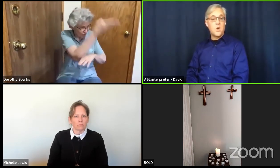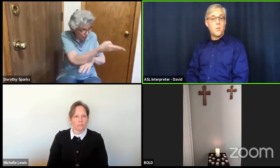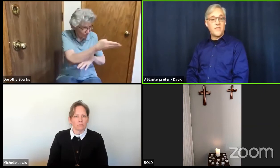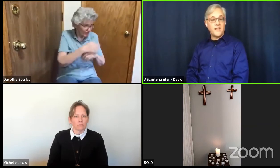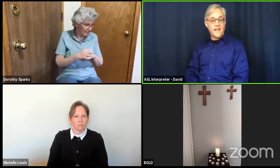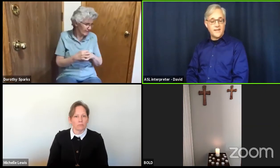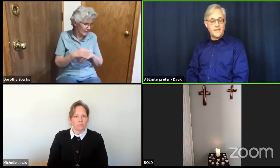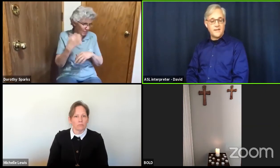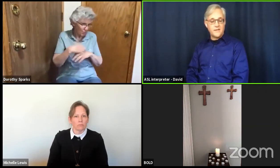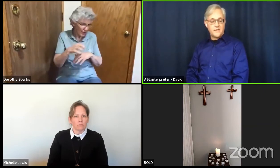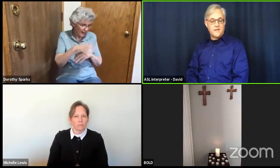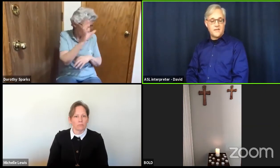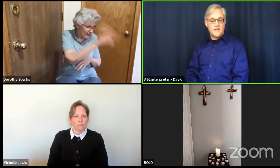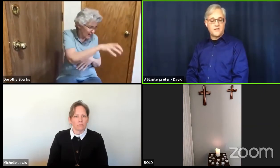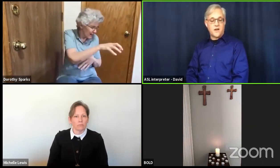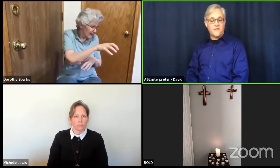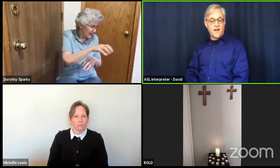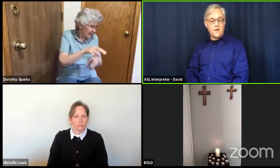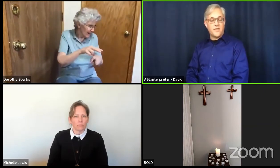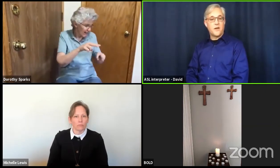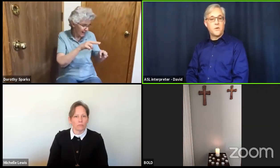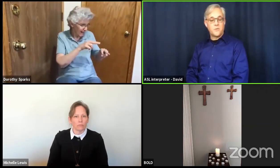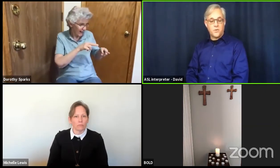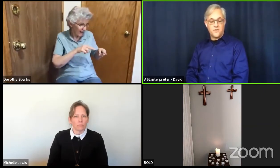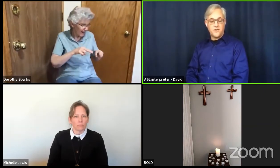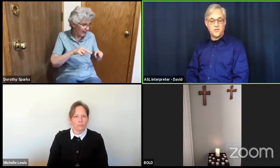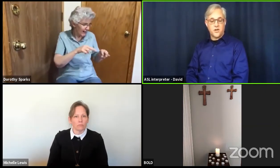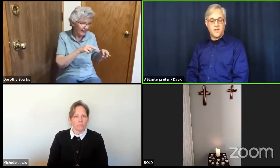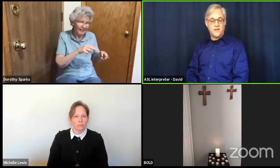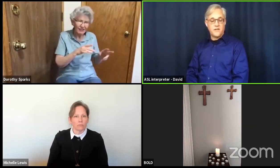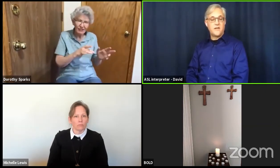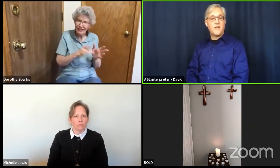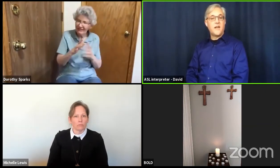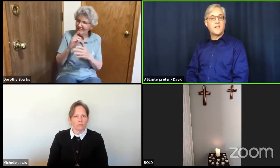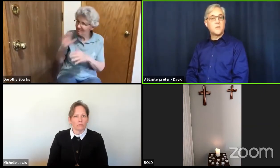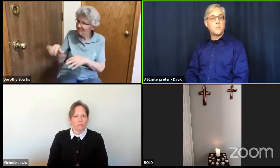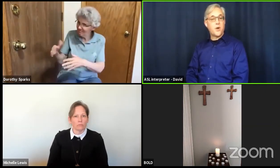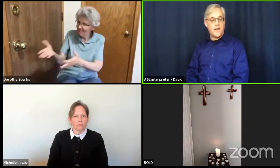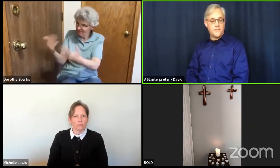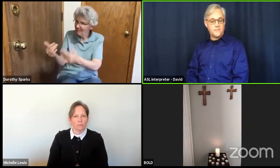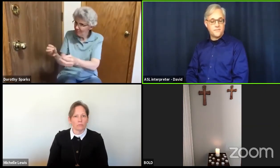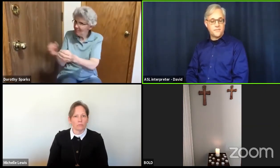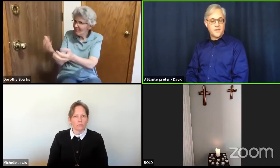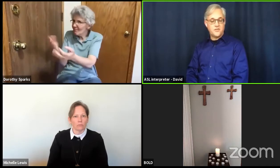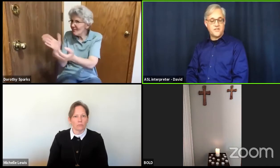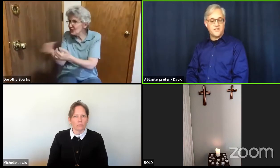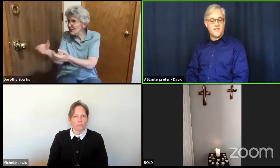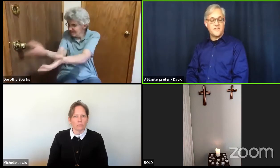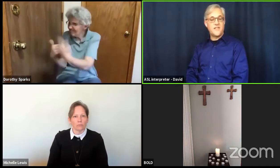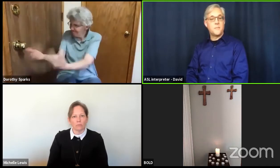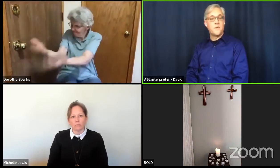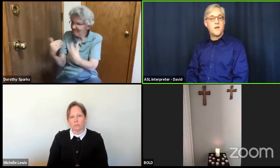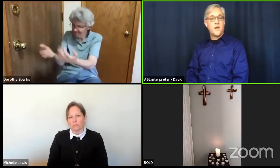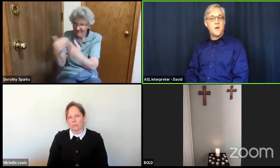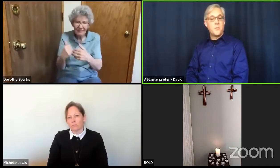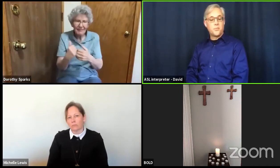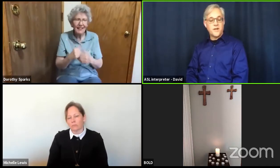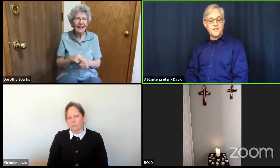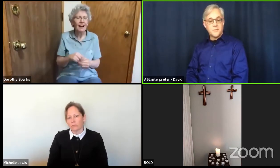landed, they saw a fire there with a fish on it, and some bread. Jesus said to them, bring some of the fish